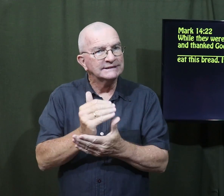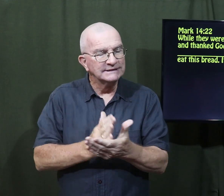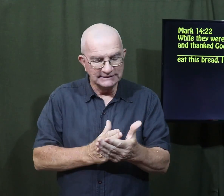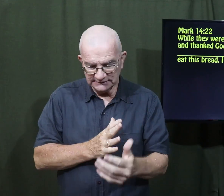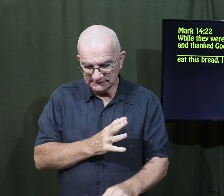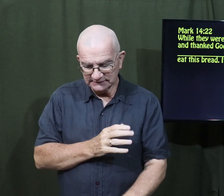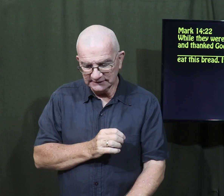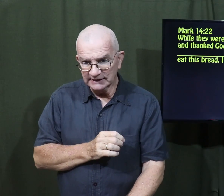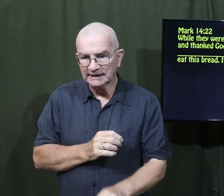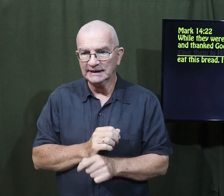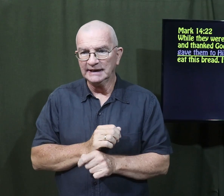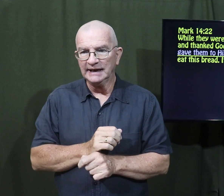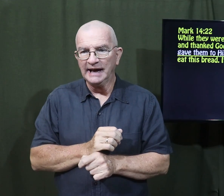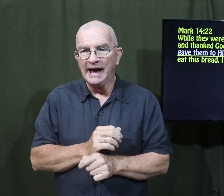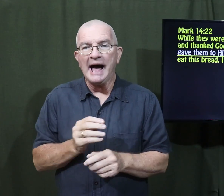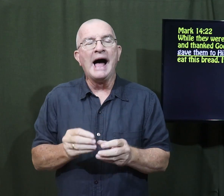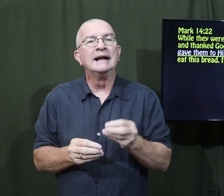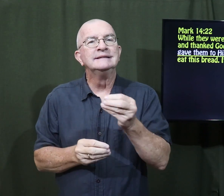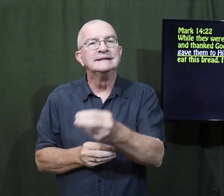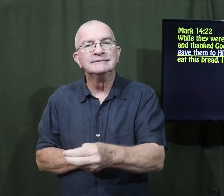He broke off some pieces,